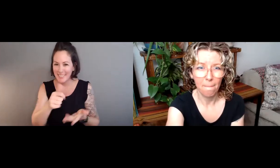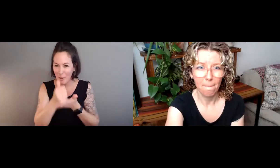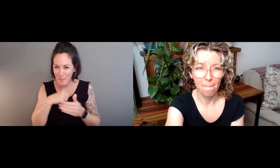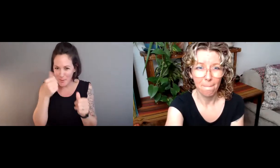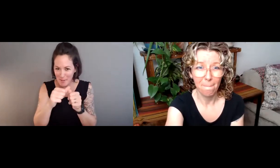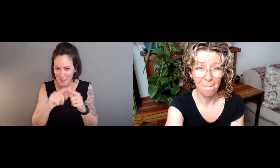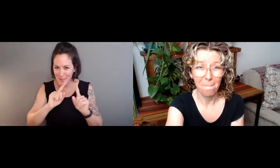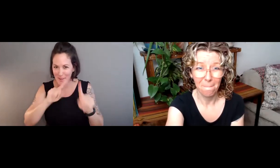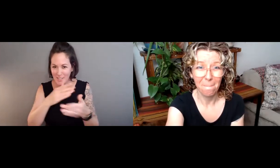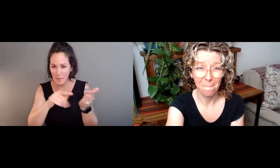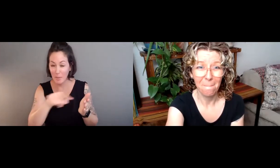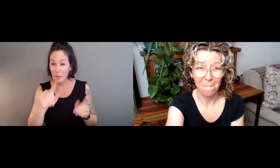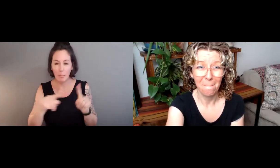more?